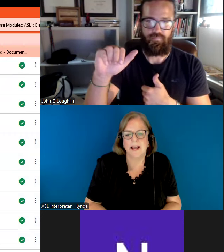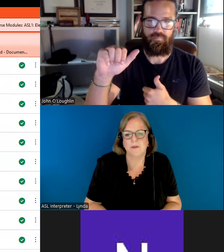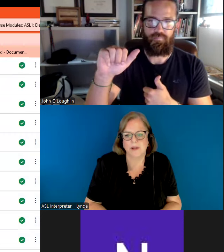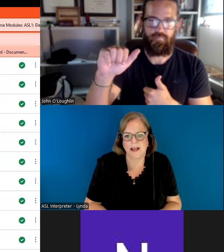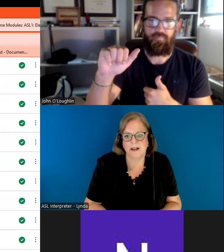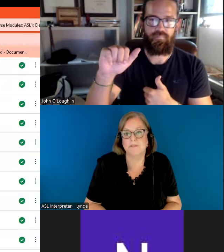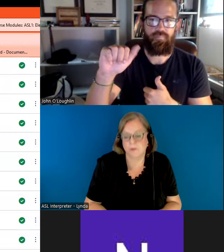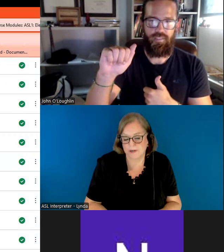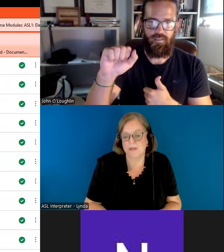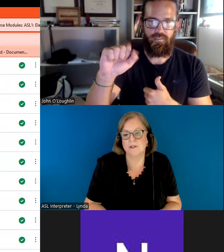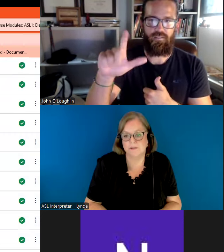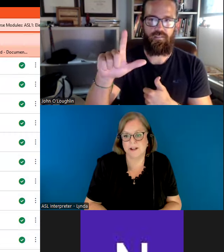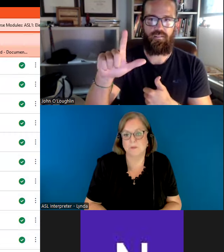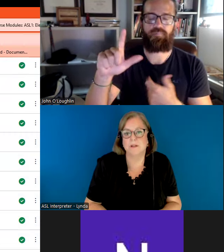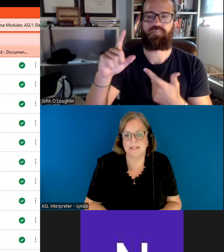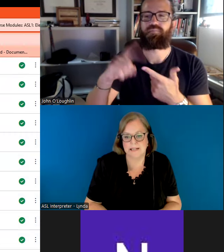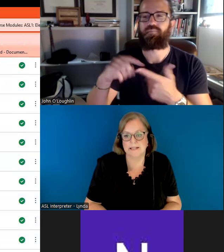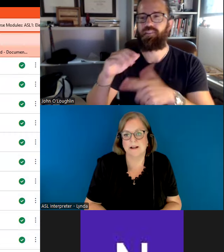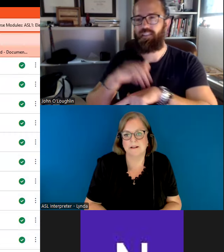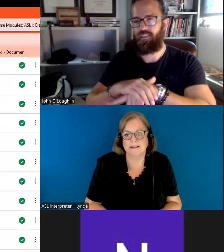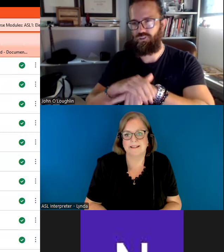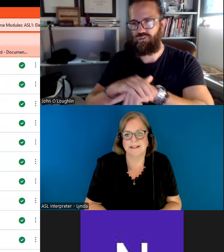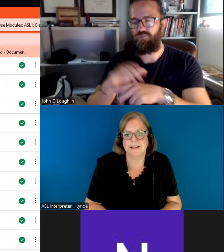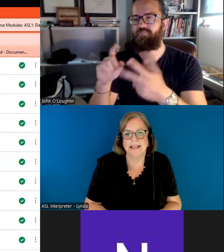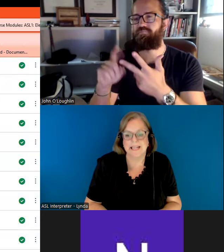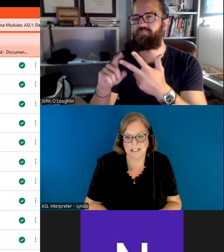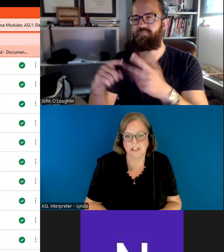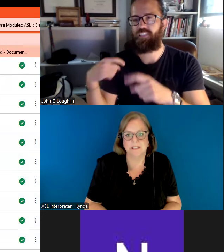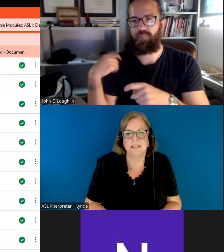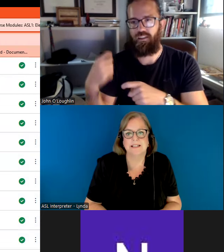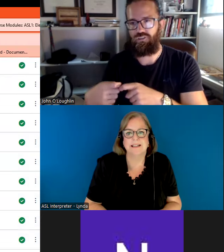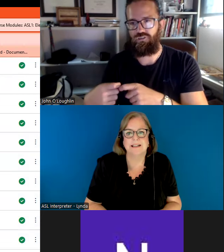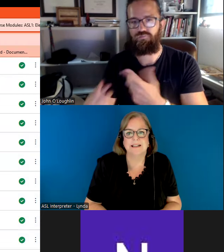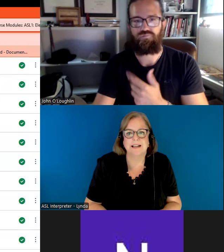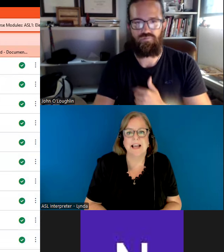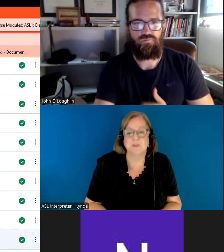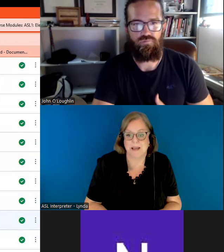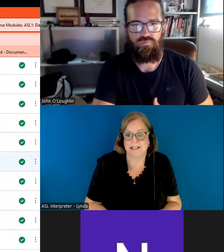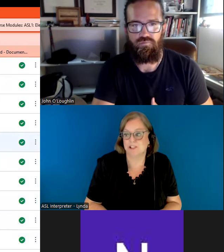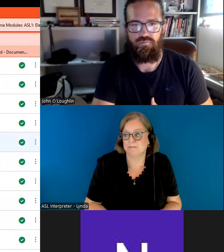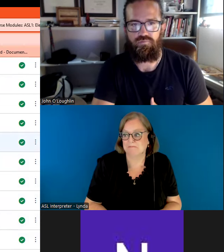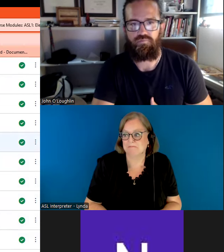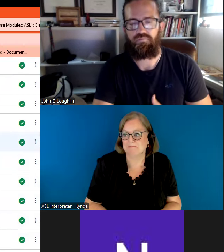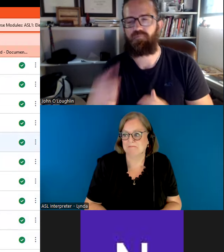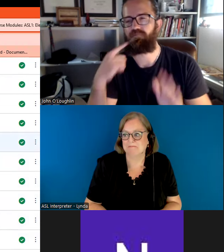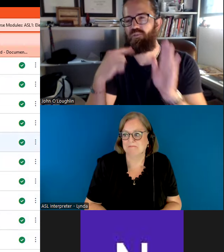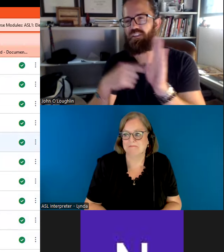And we have three languages available. It's ASL, English, and Spanish.